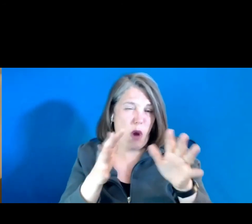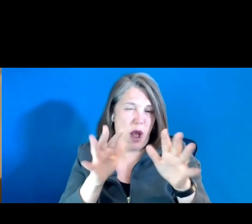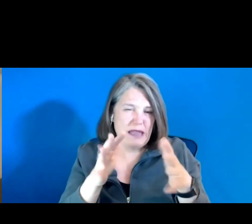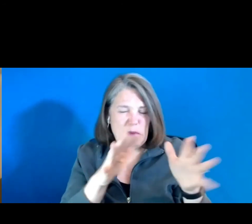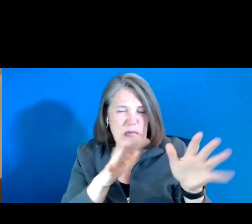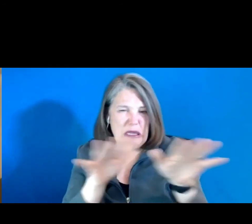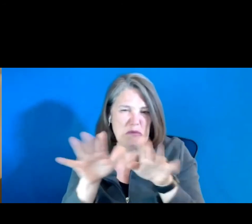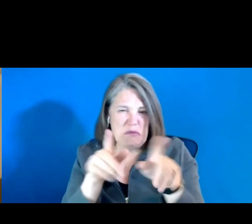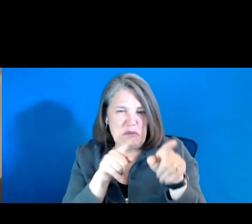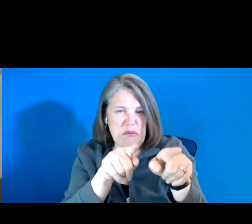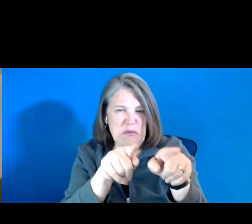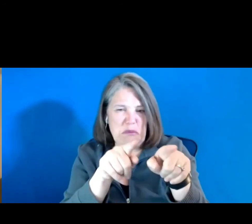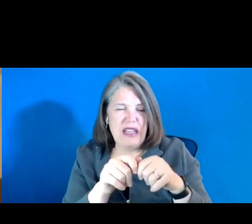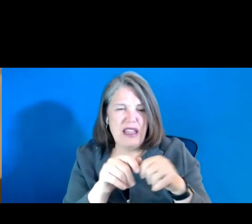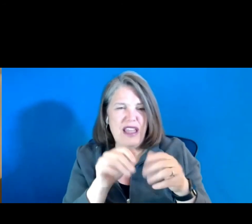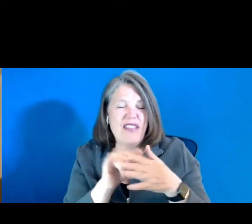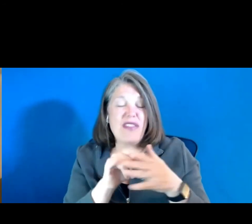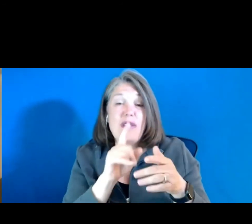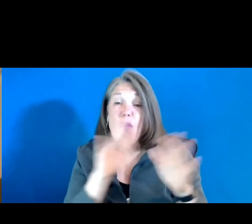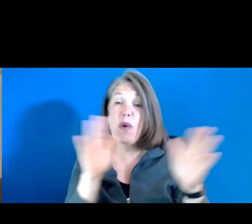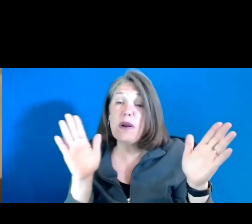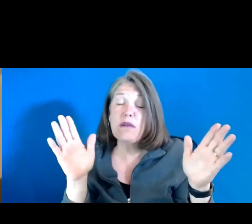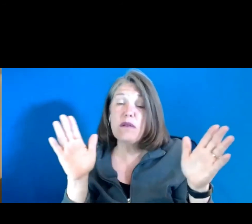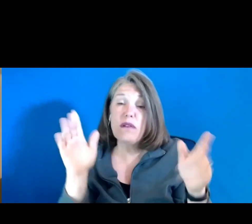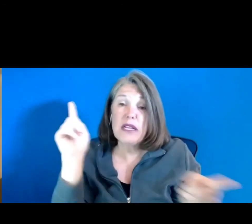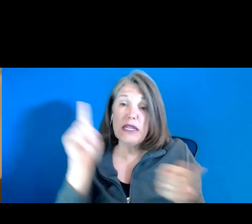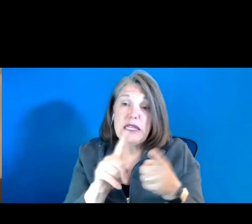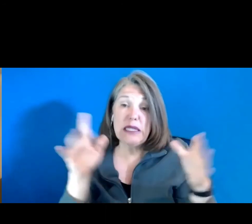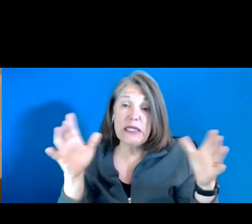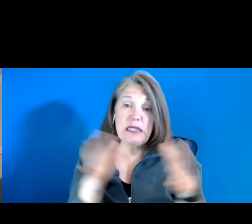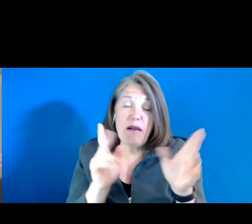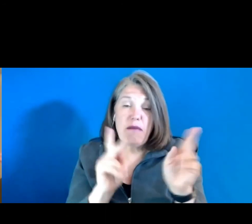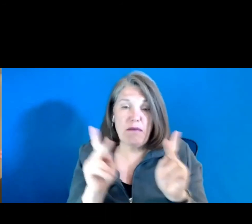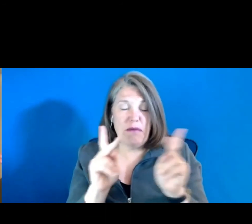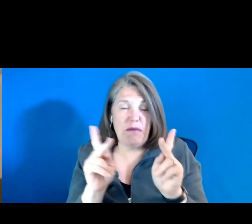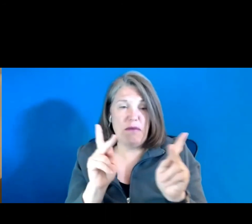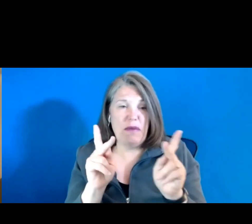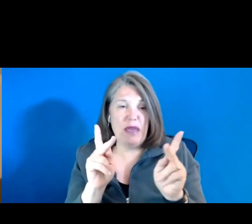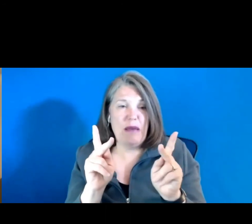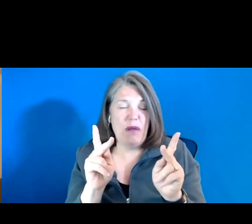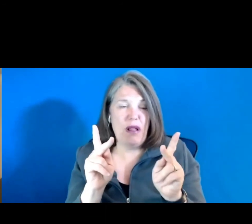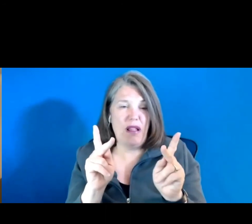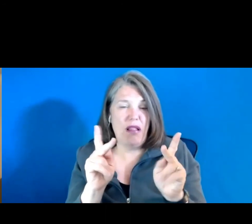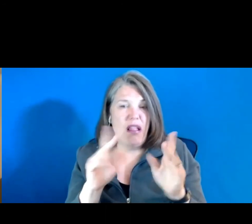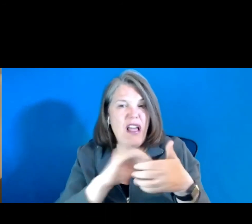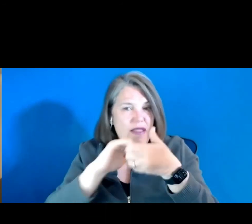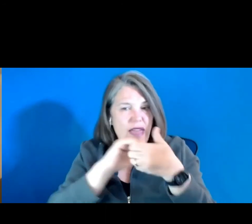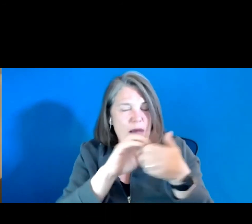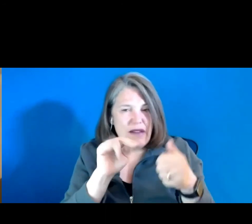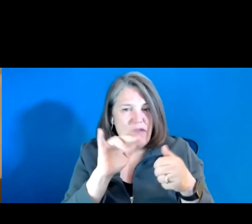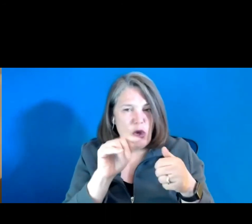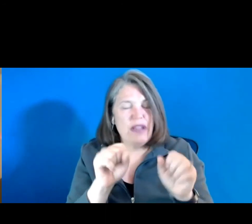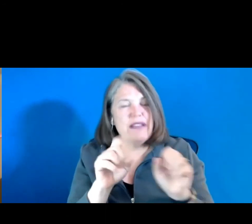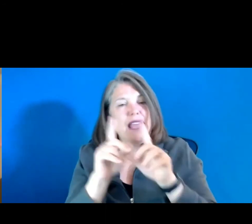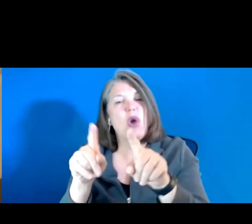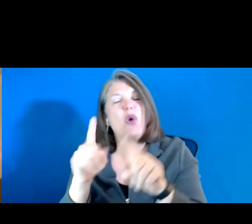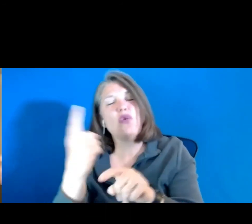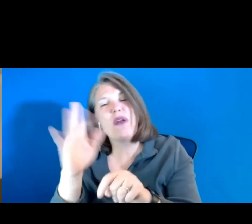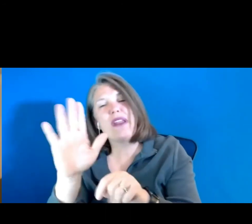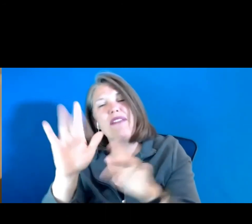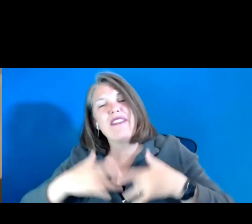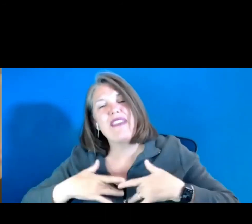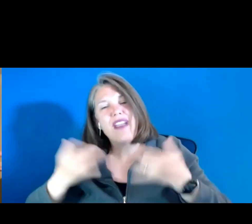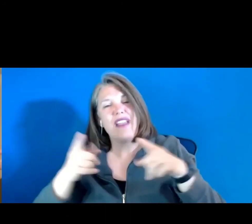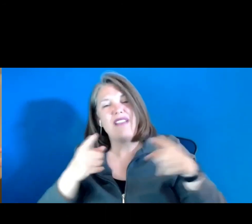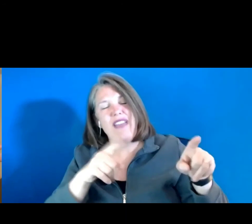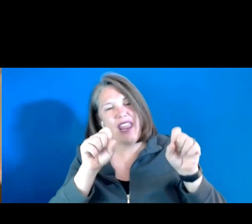and those are smaller collaborative units by and large, and go to one of their events, and you can